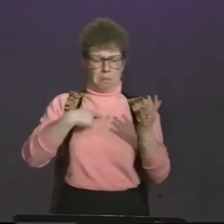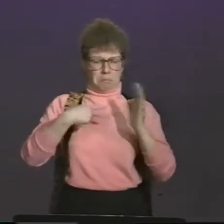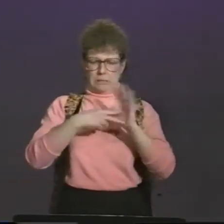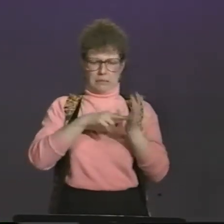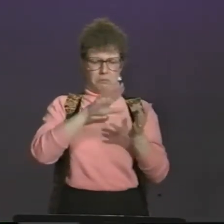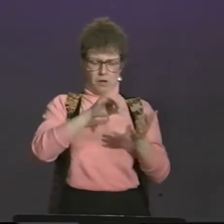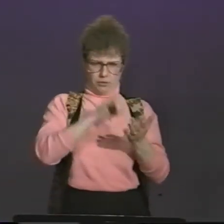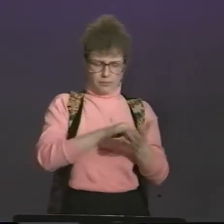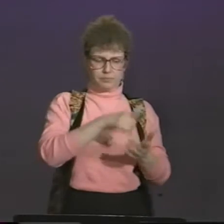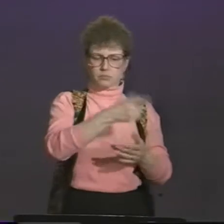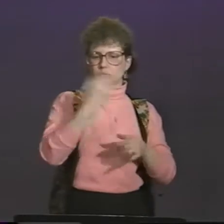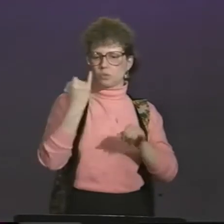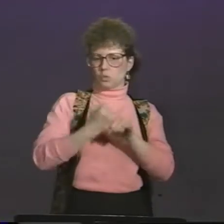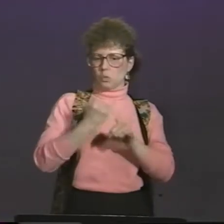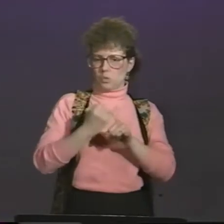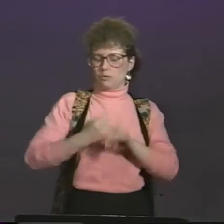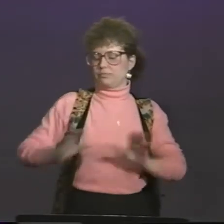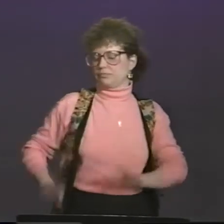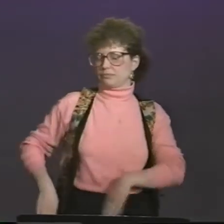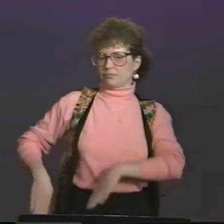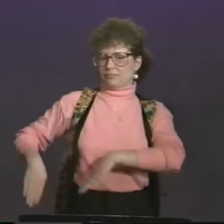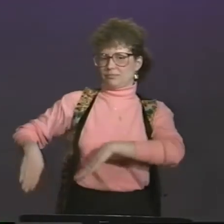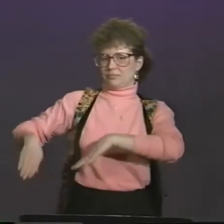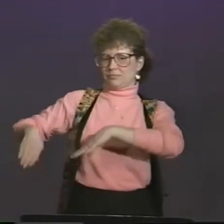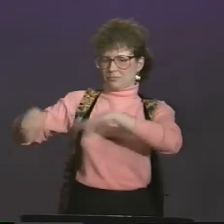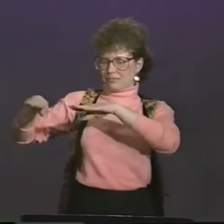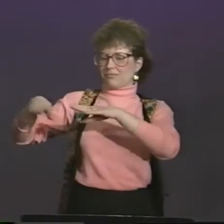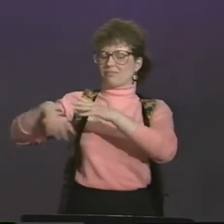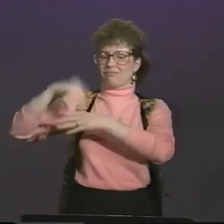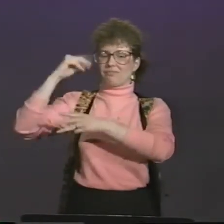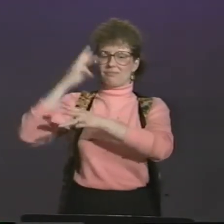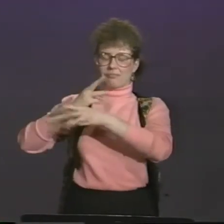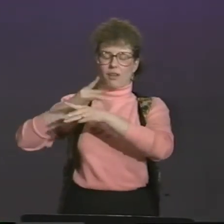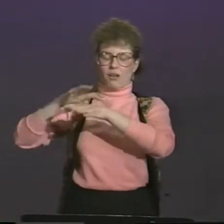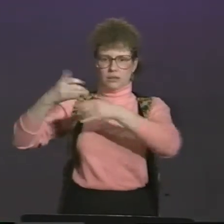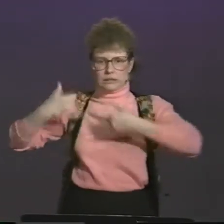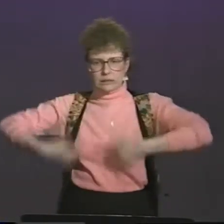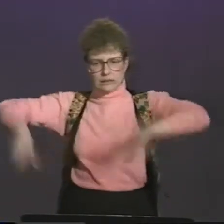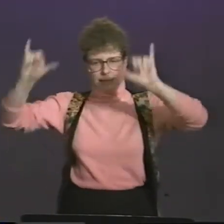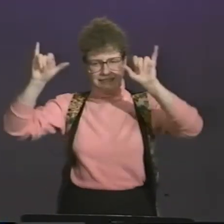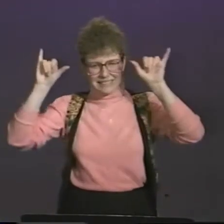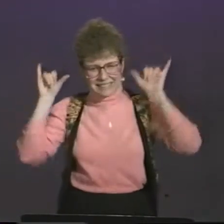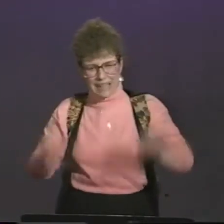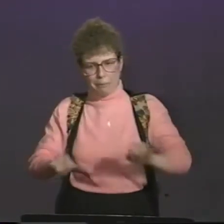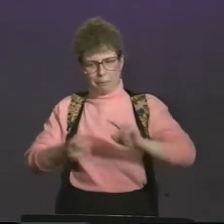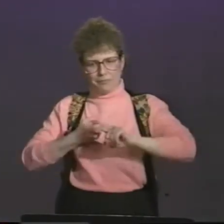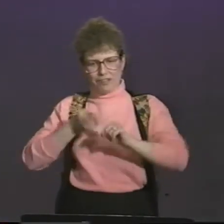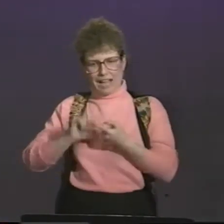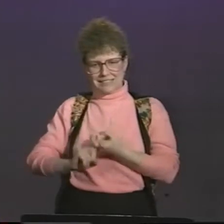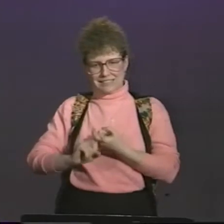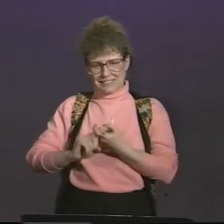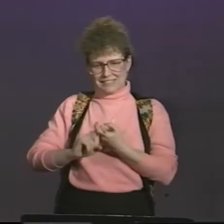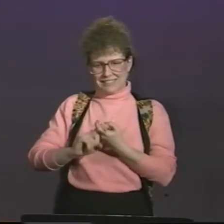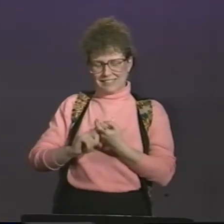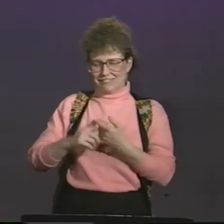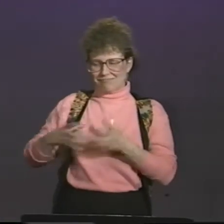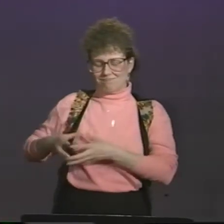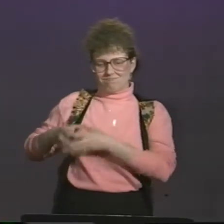Francisco study. Now what I meant by peer group is who they were with when they grew up in a school for the deaf. As it happened, they